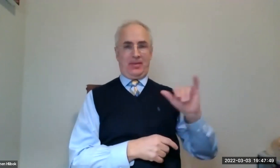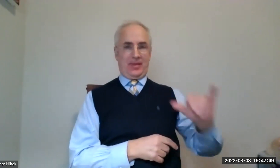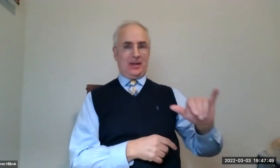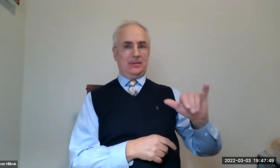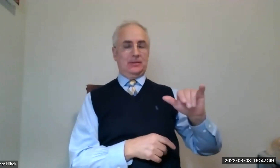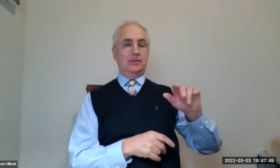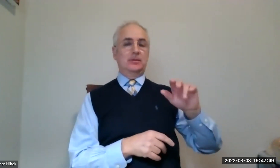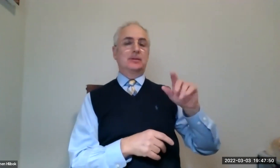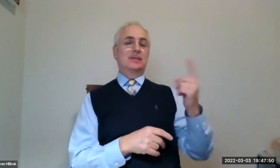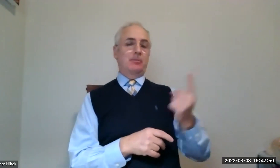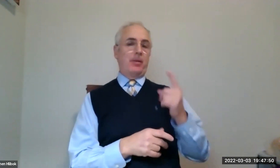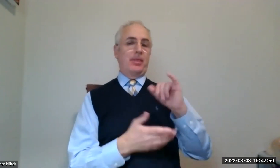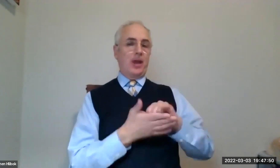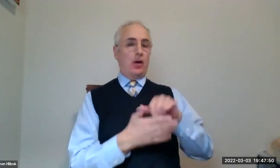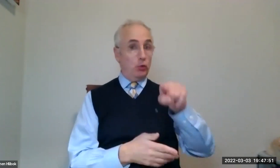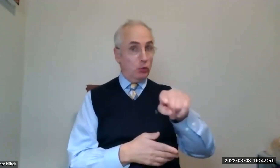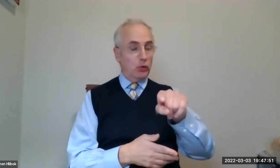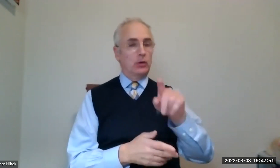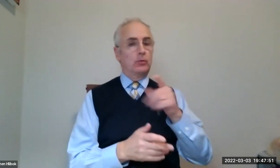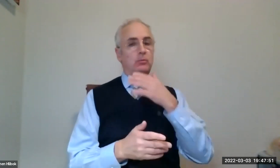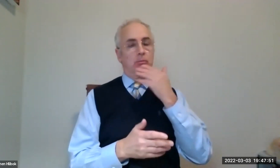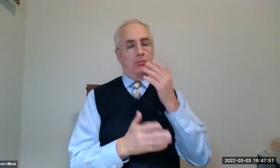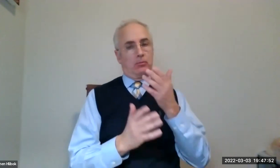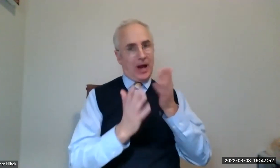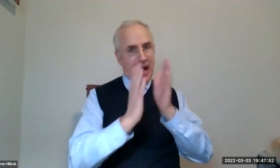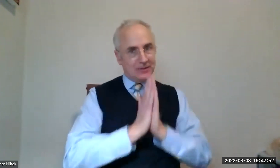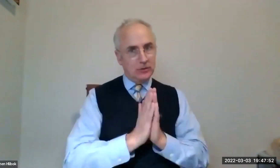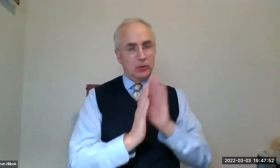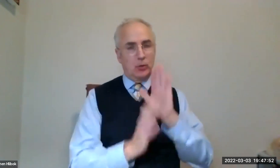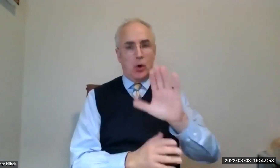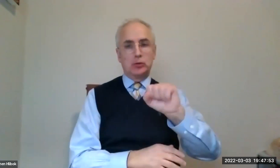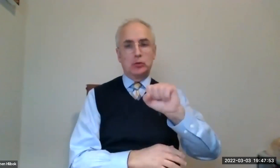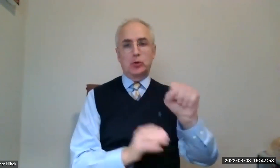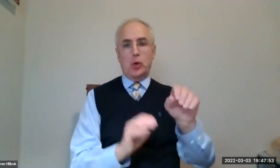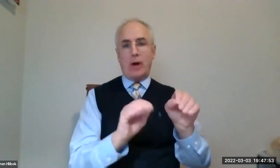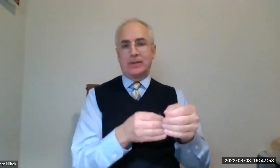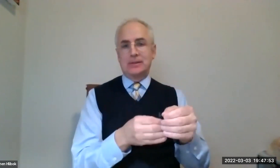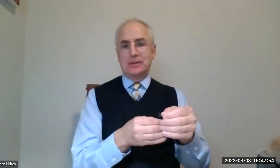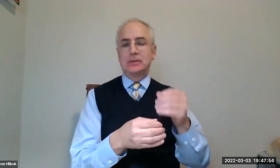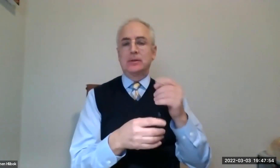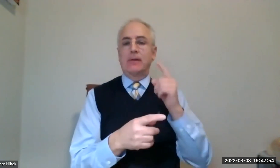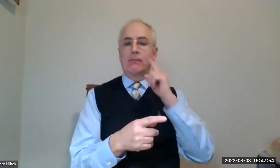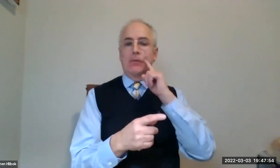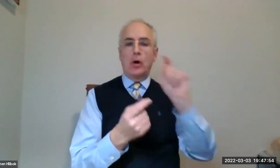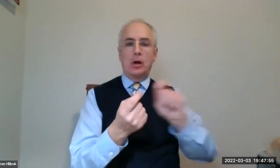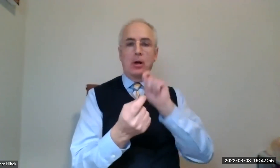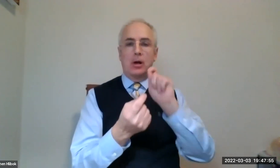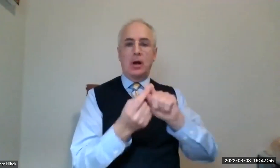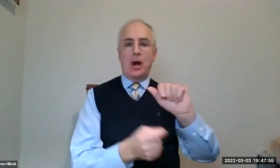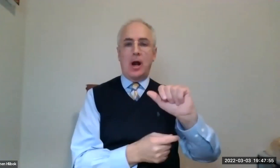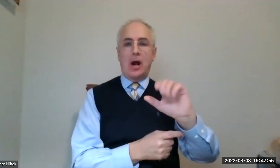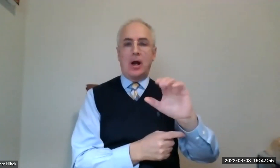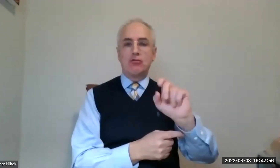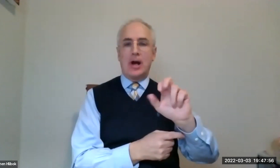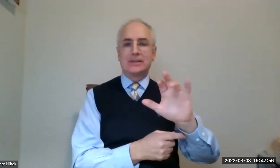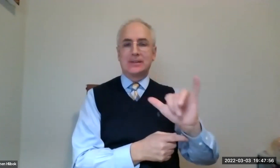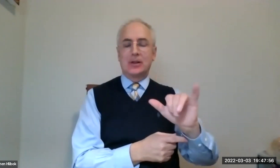a disability. And that's something that you perhaps would want to ask your Social Security office about